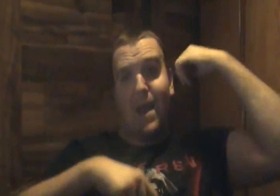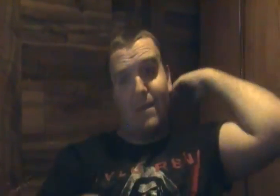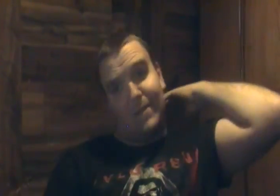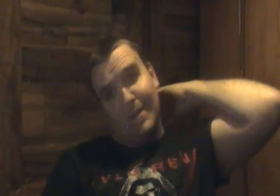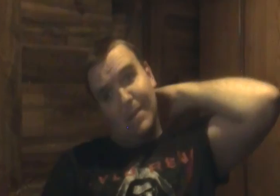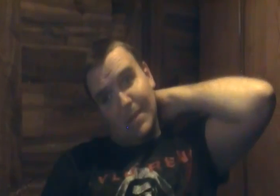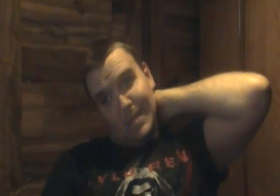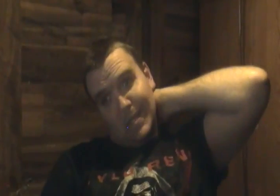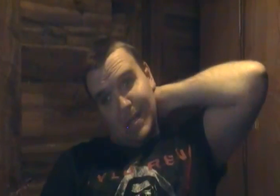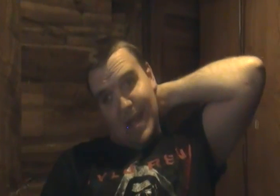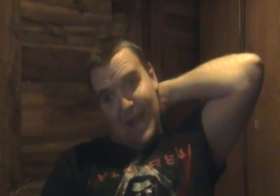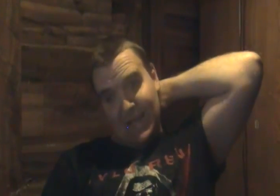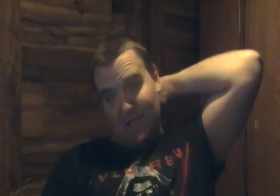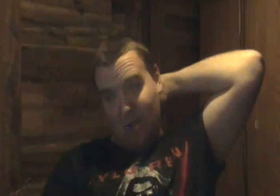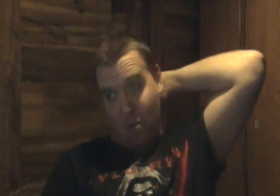back and so